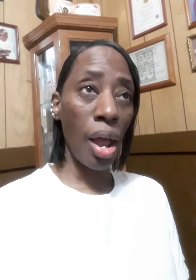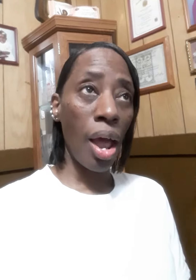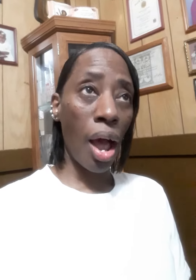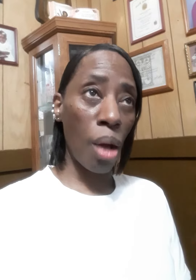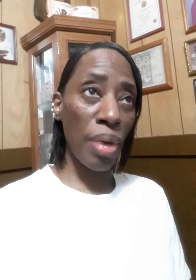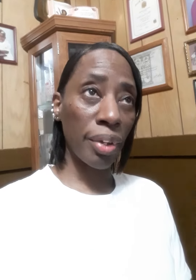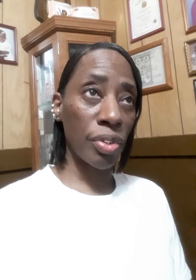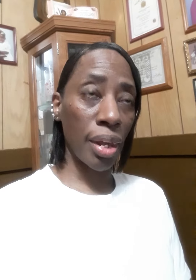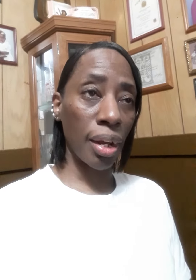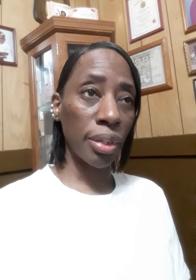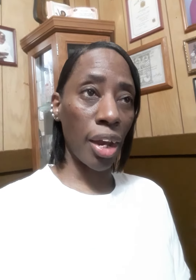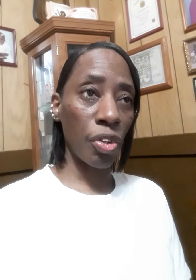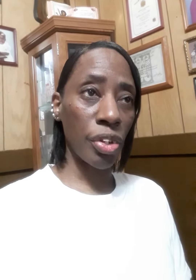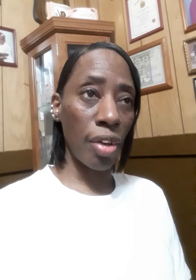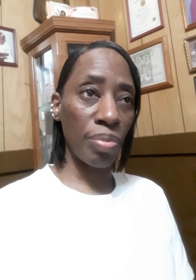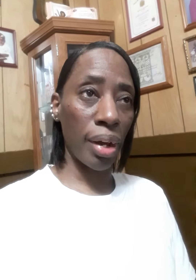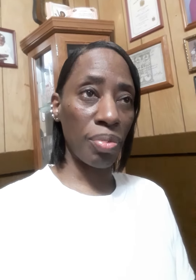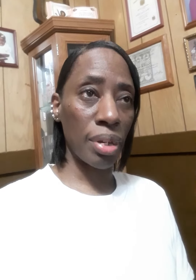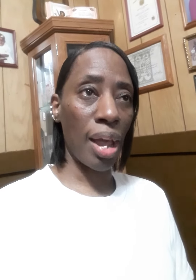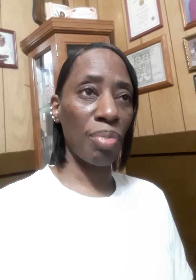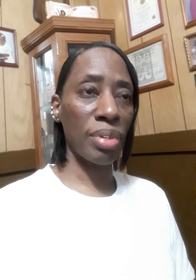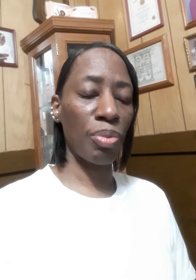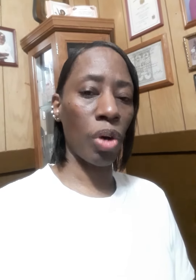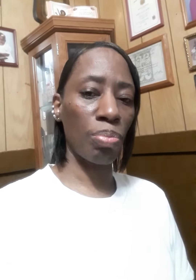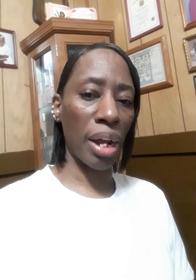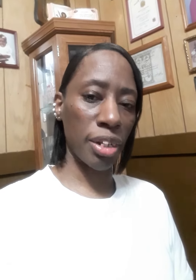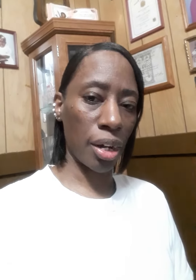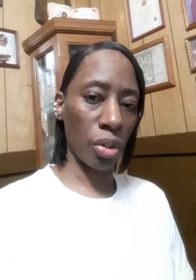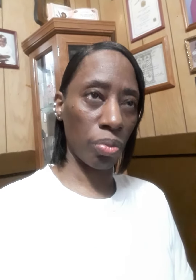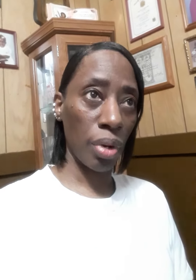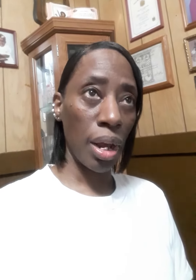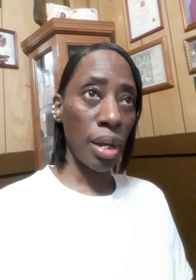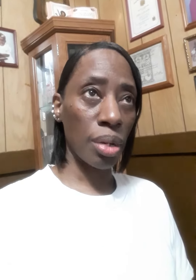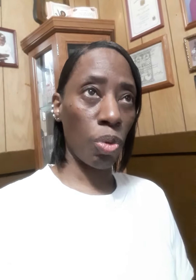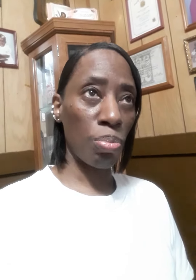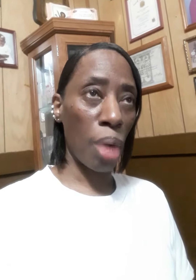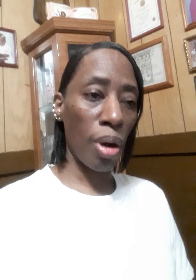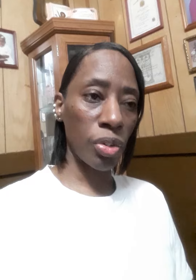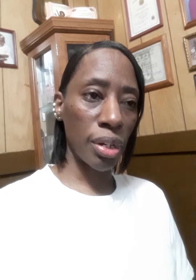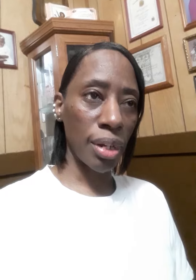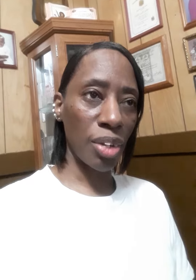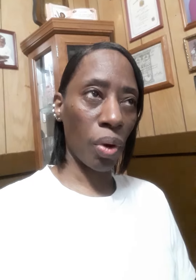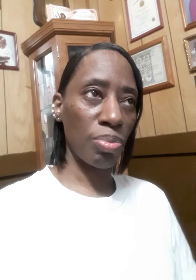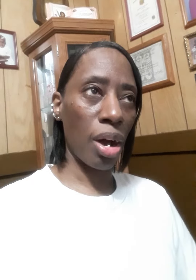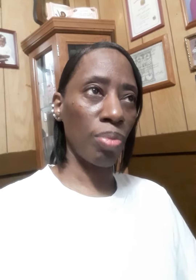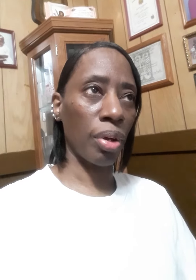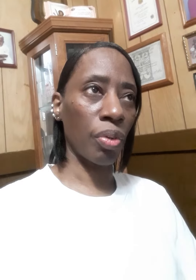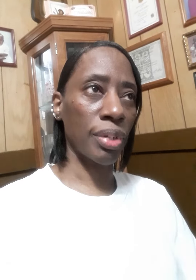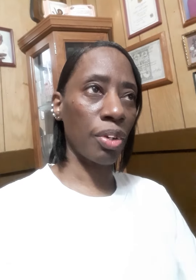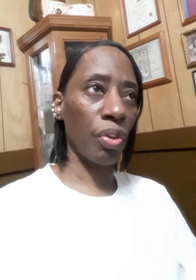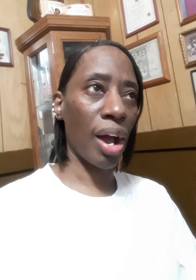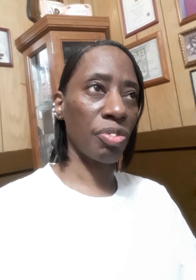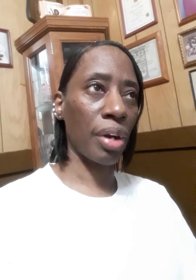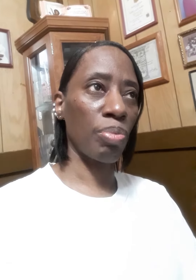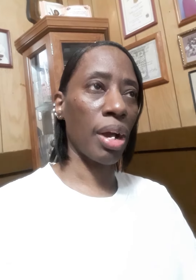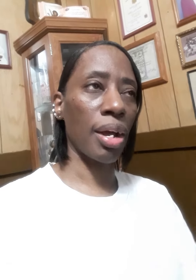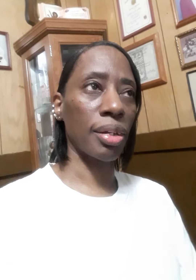I'm back to say thank you to everybody that has been supporting my channel, supporting my posts as well as my uploads. Thank you guys for that because